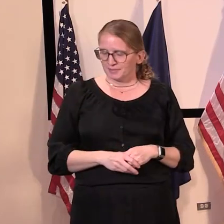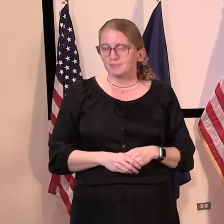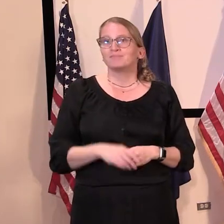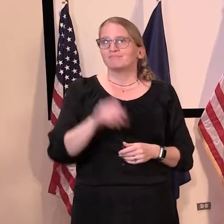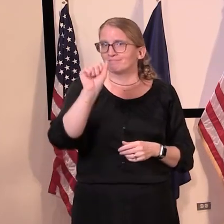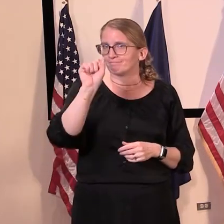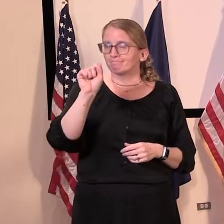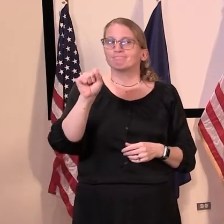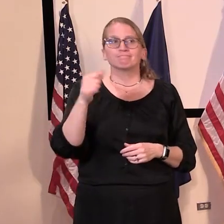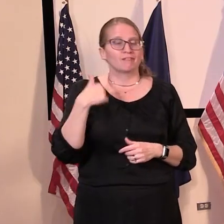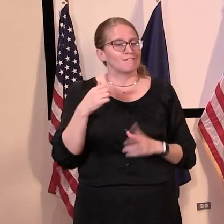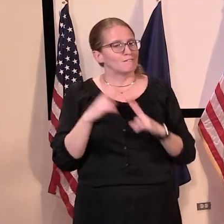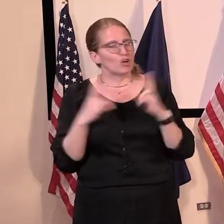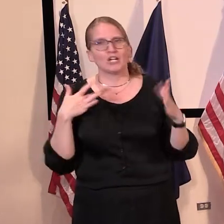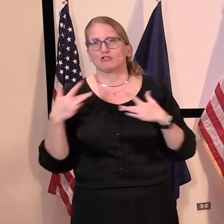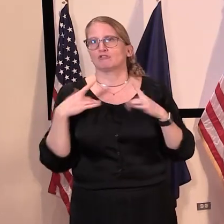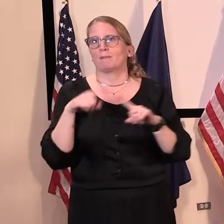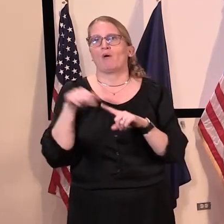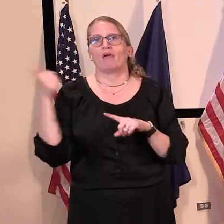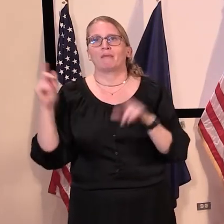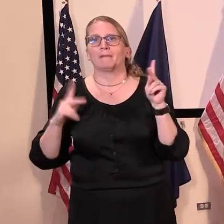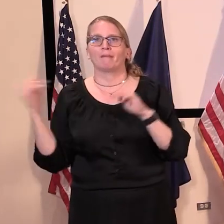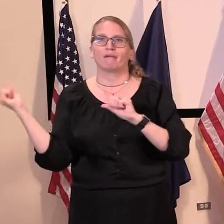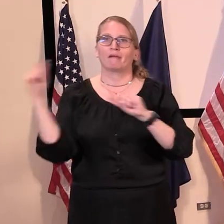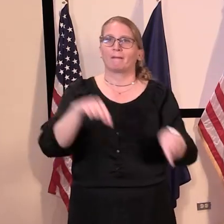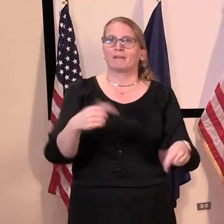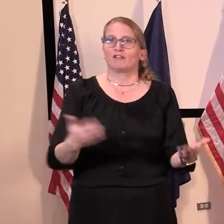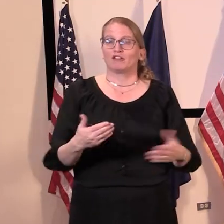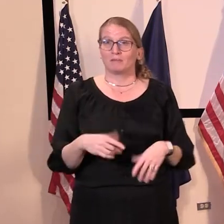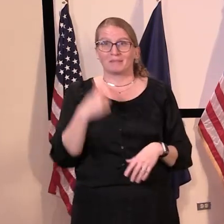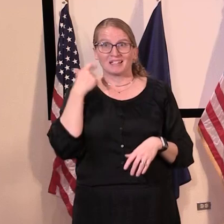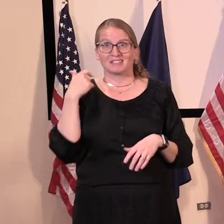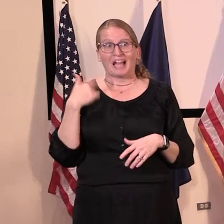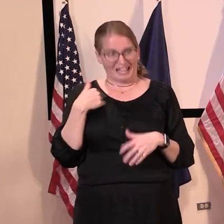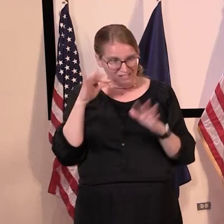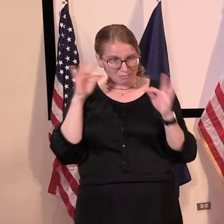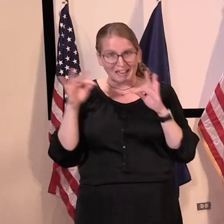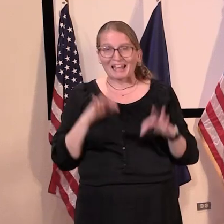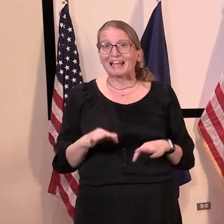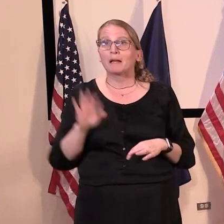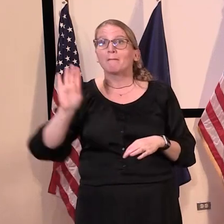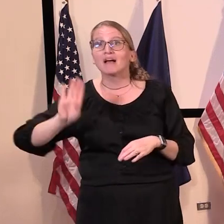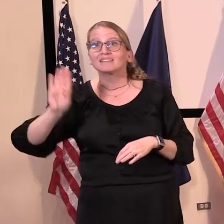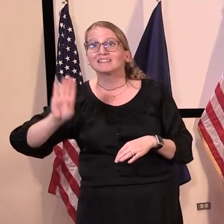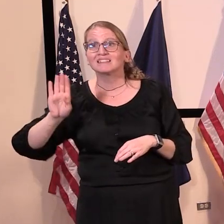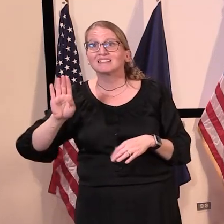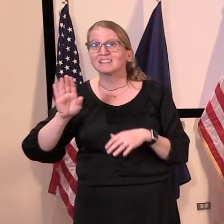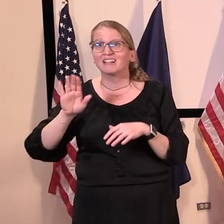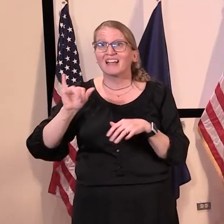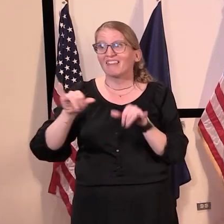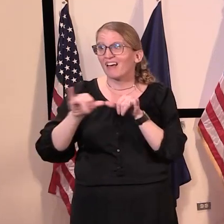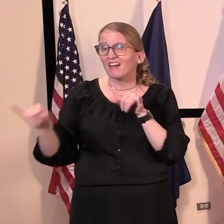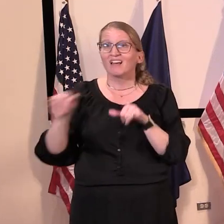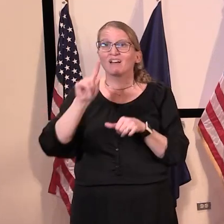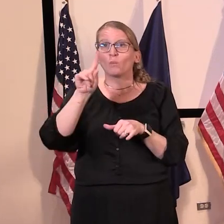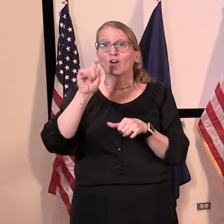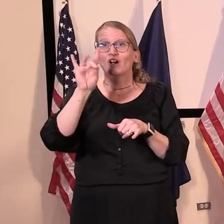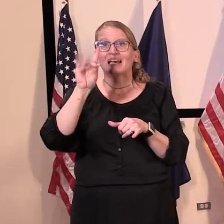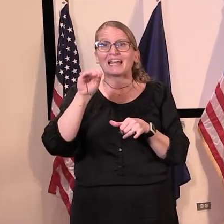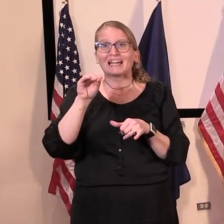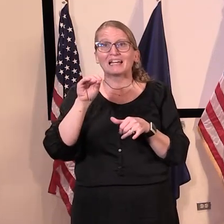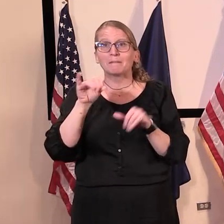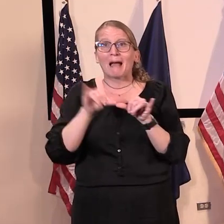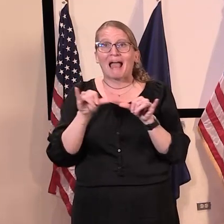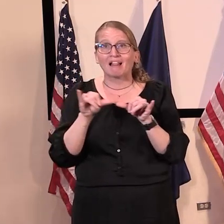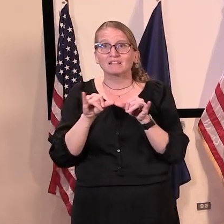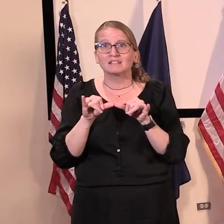explained, uh, earlier, um, when we look just 180 miles away, uh, to Boston, uh, for instance, they had a thousand deaths last